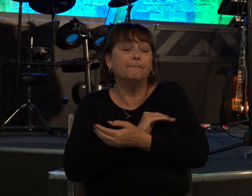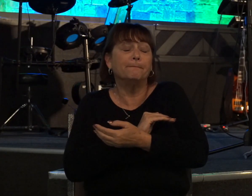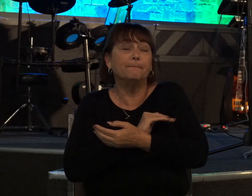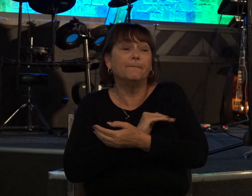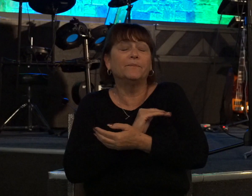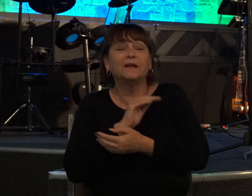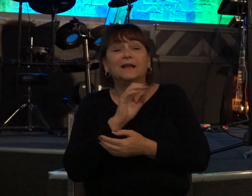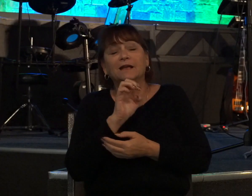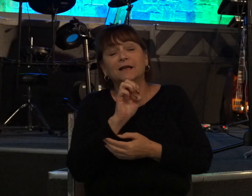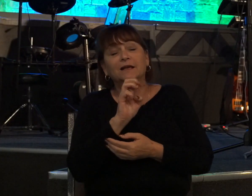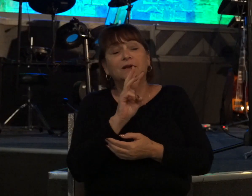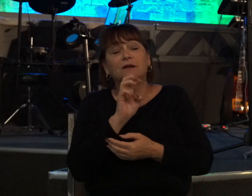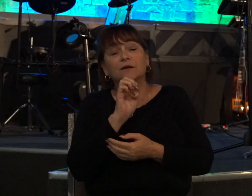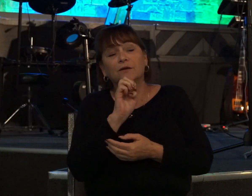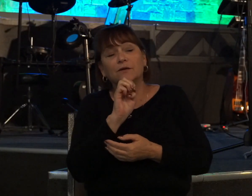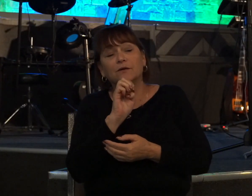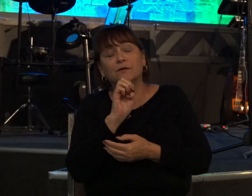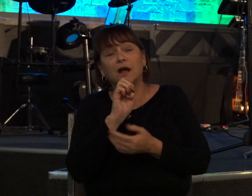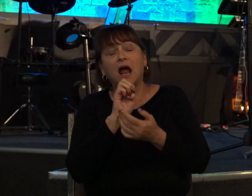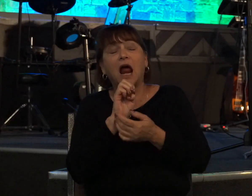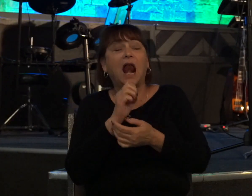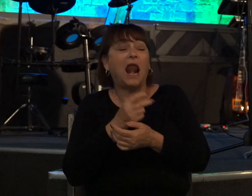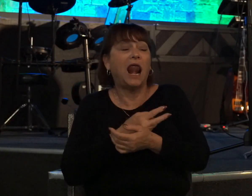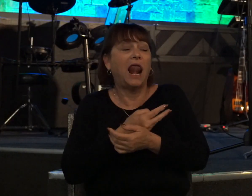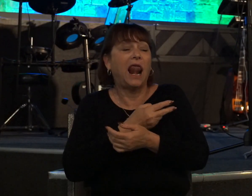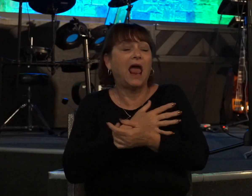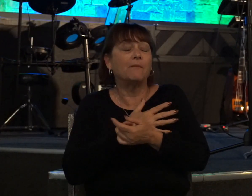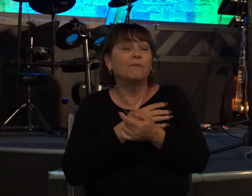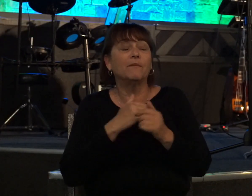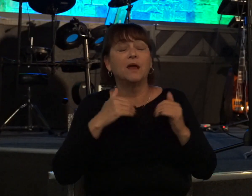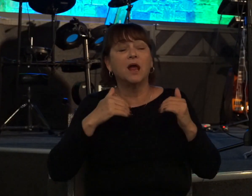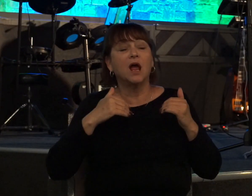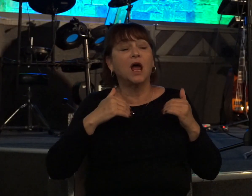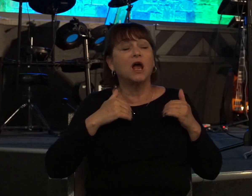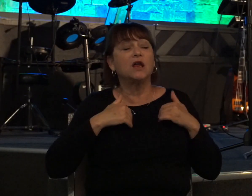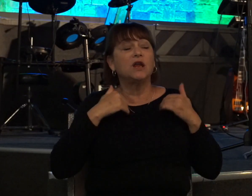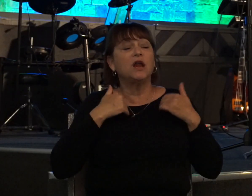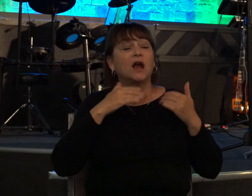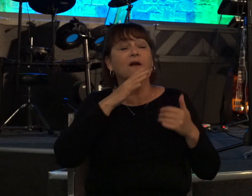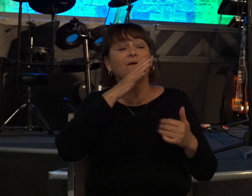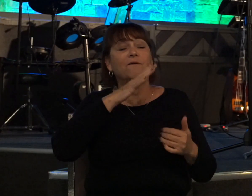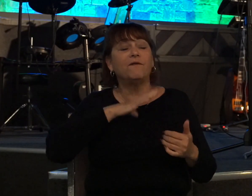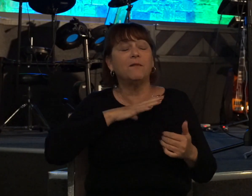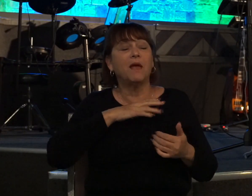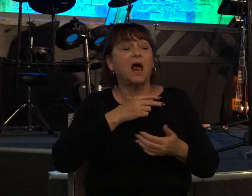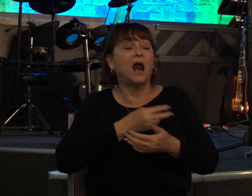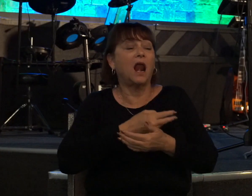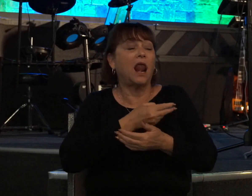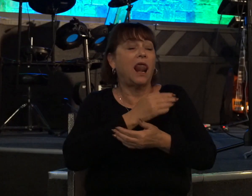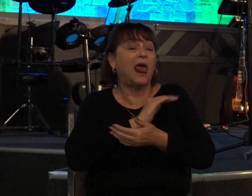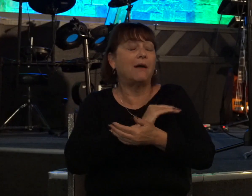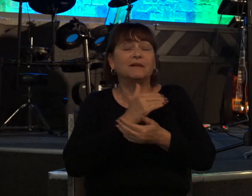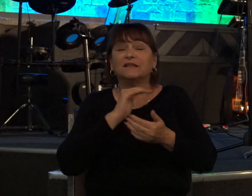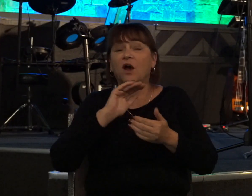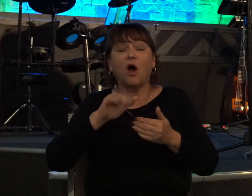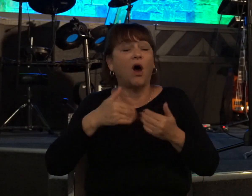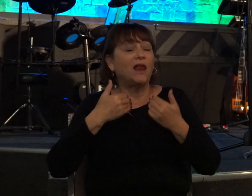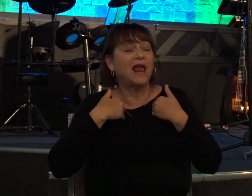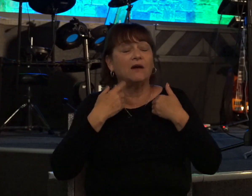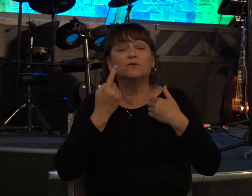lamb well it's a young unweaned female lamb that's all the poor man had this one little lamb and the poor